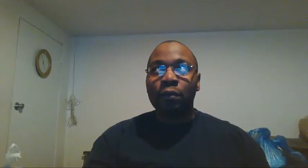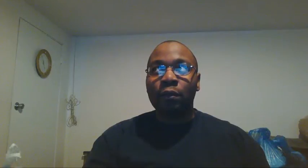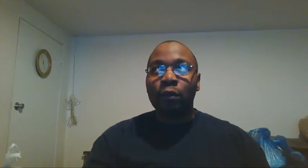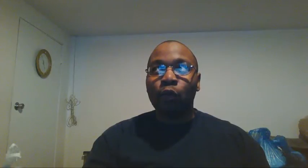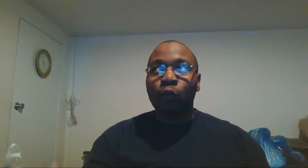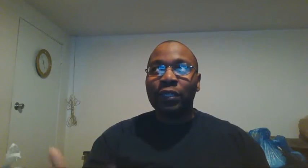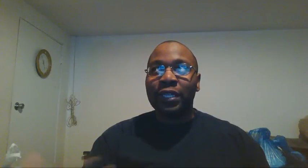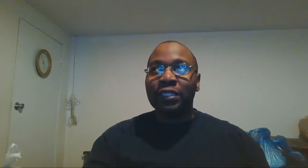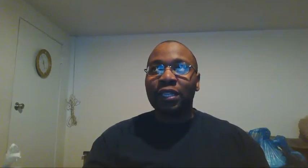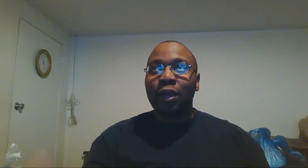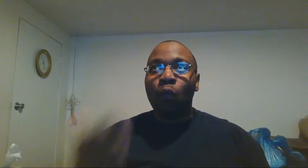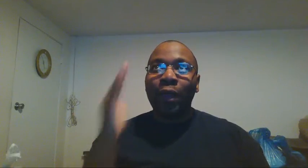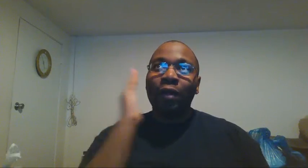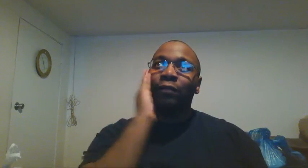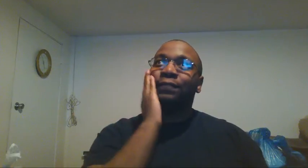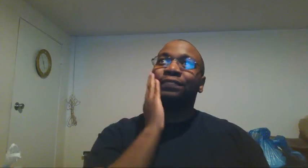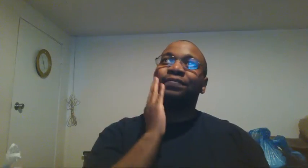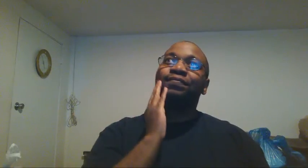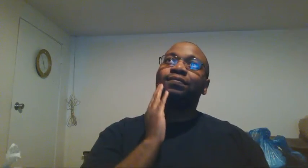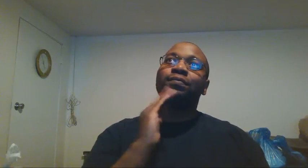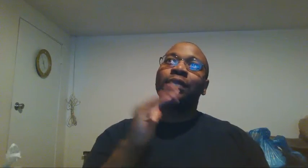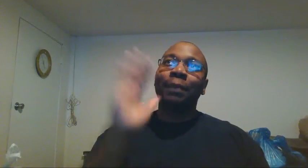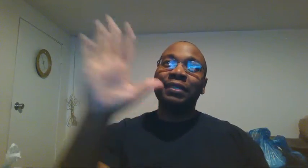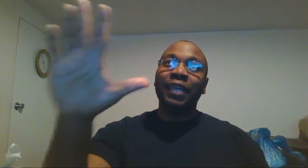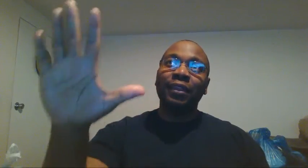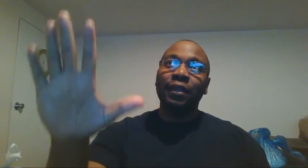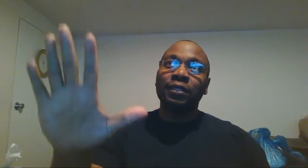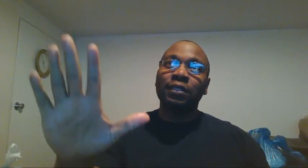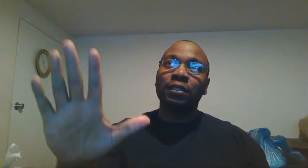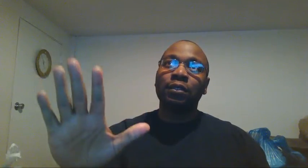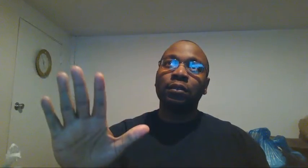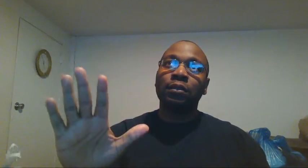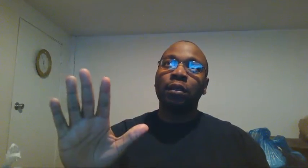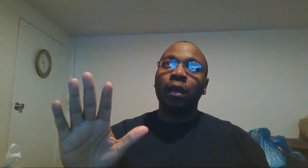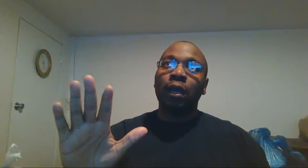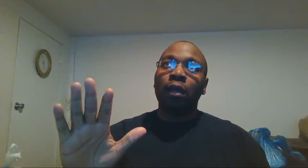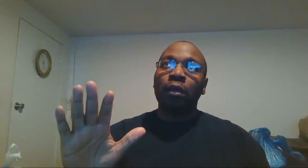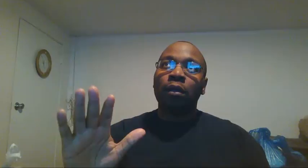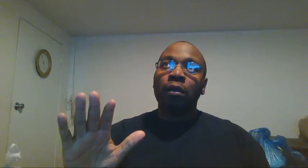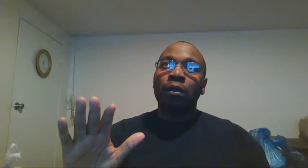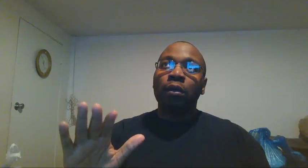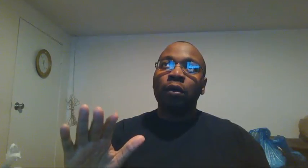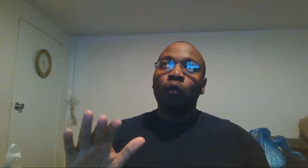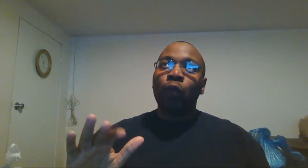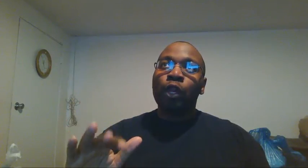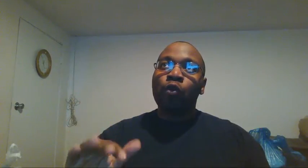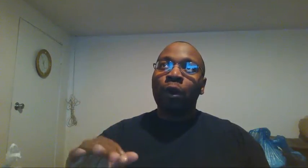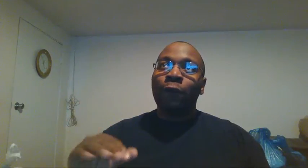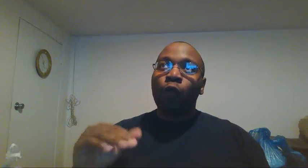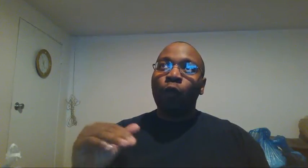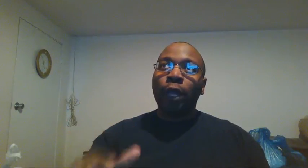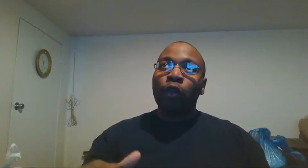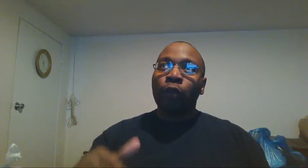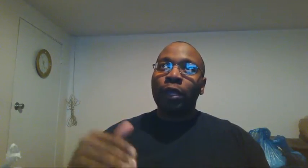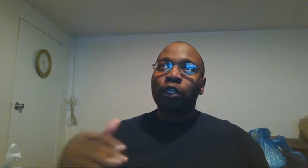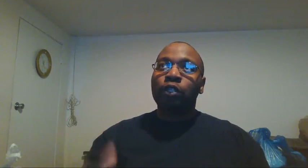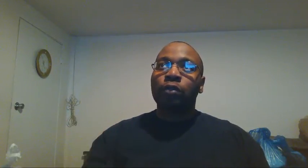resist well let me say this when you avoid your issues